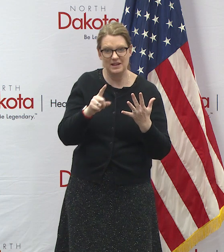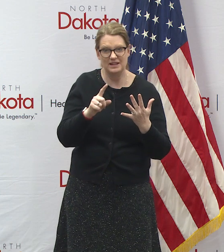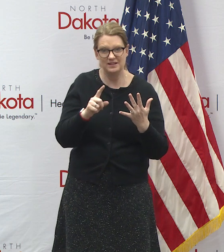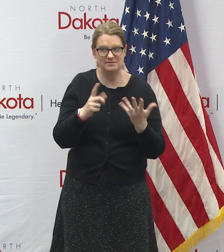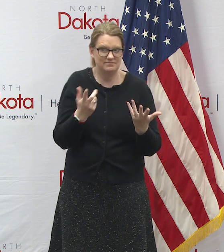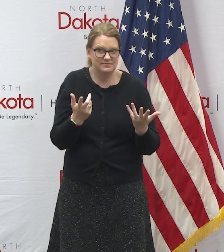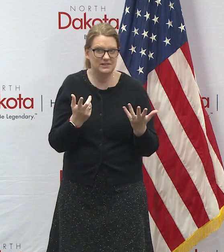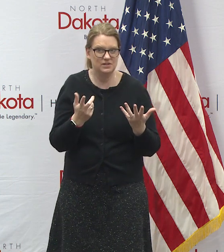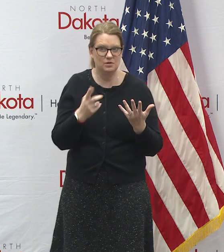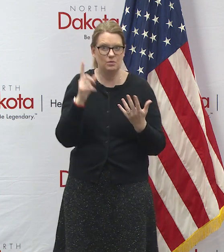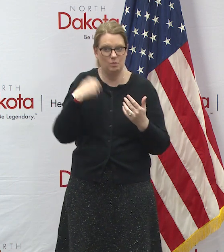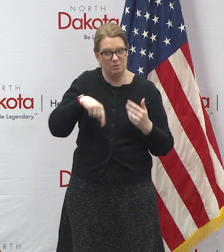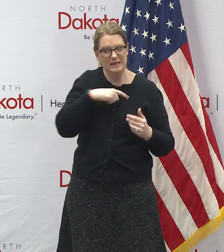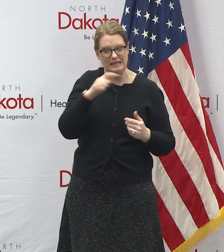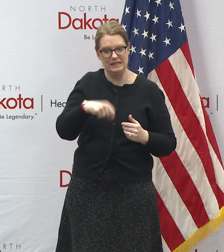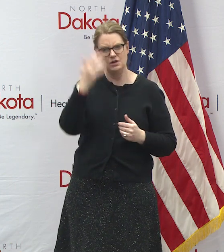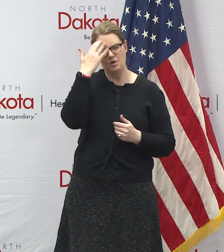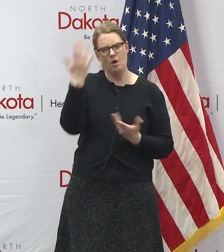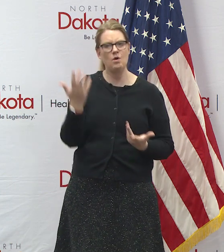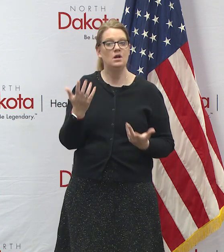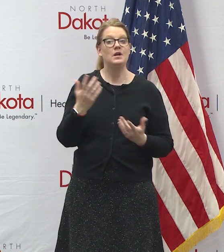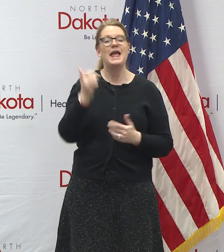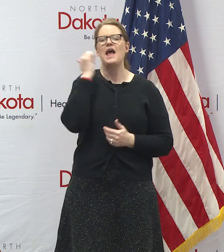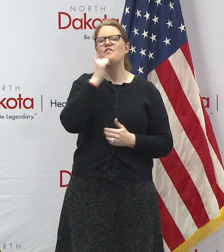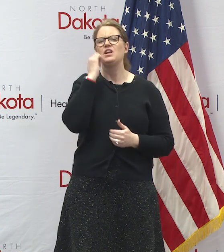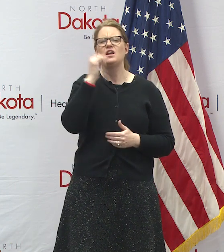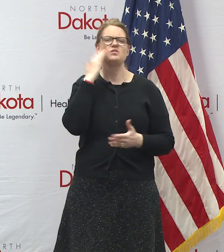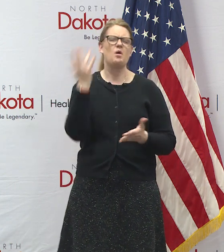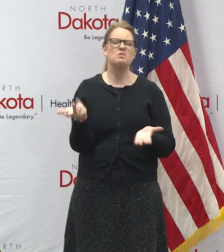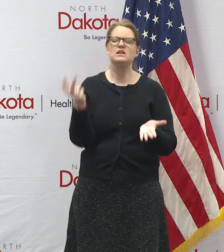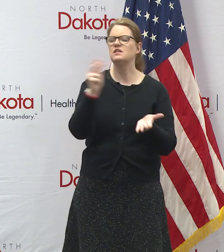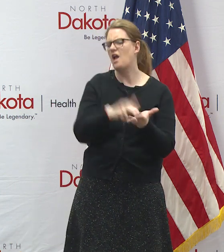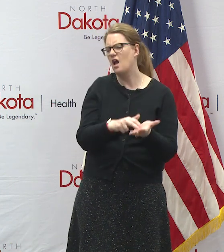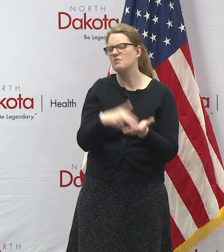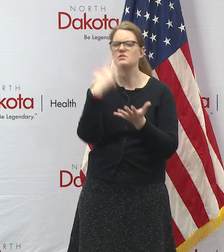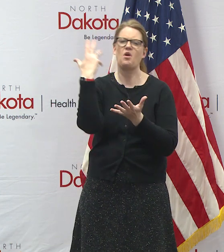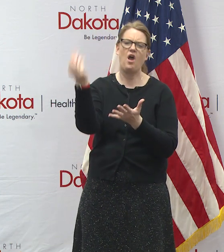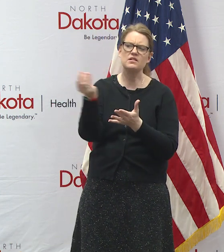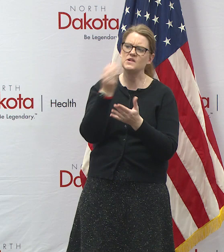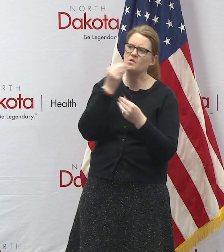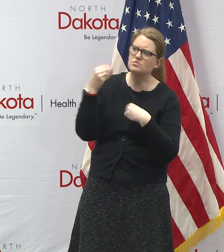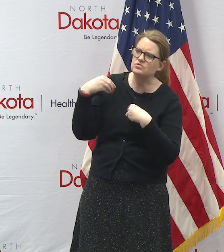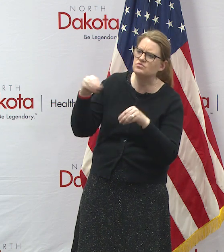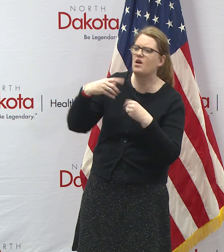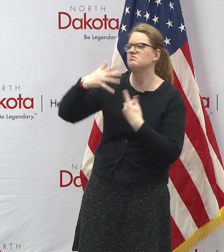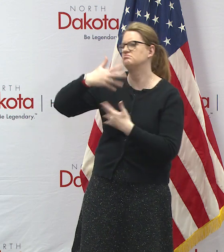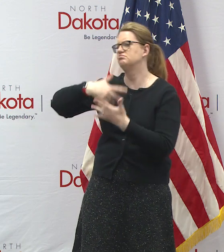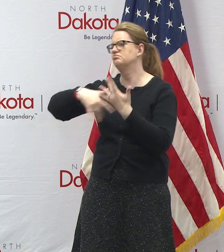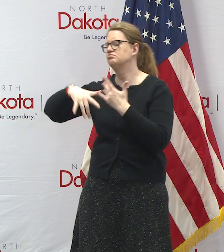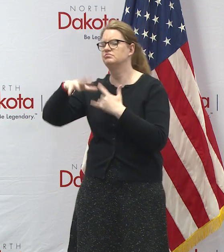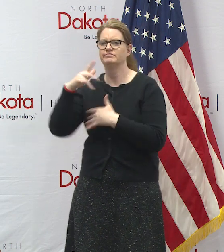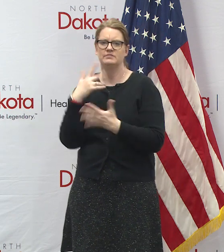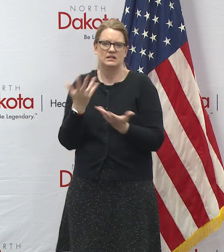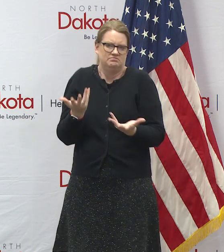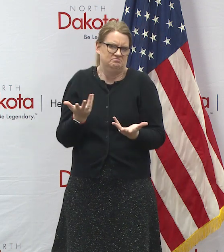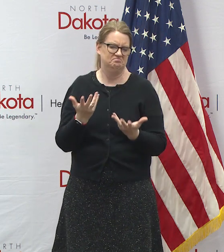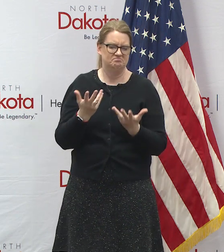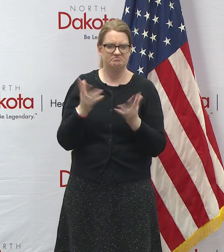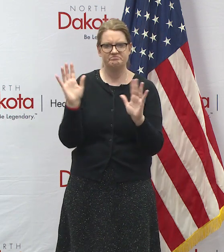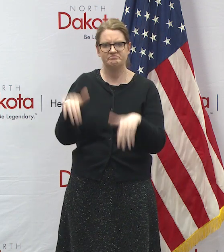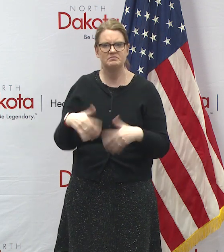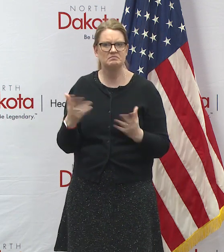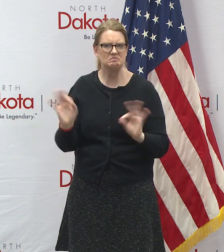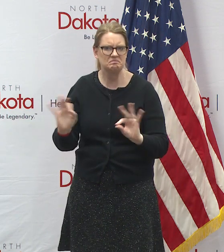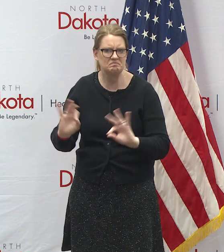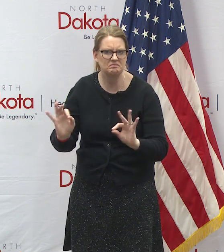go through a day and if we go to the grocery store and we check out or we interact with people we probably don't think anything of it but again would be